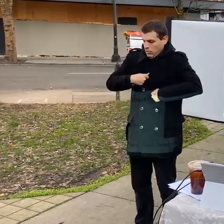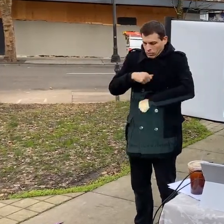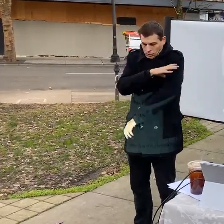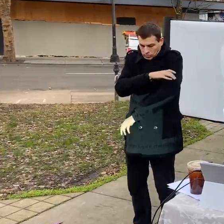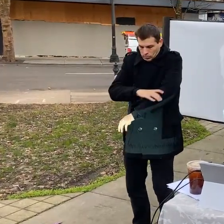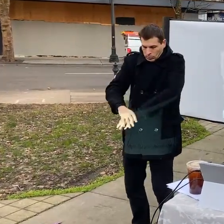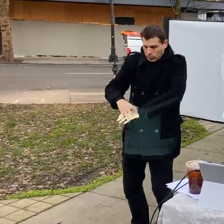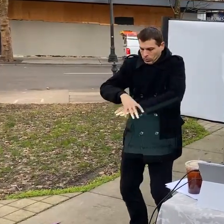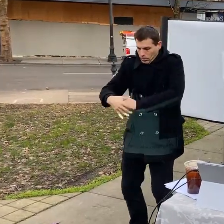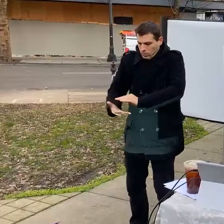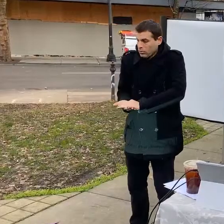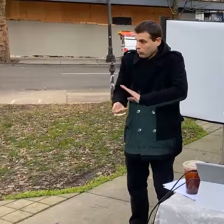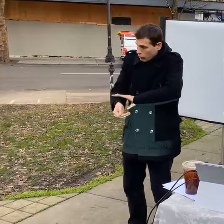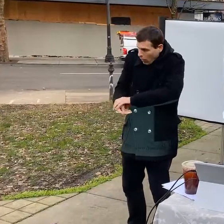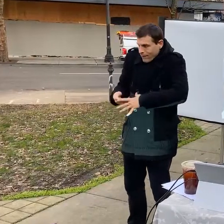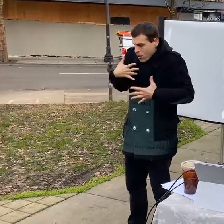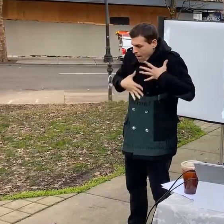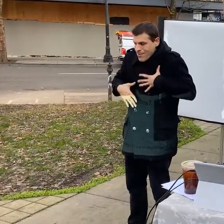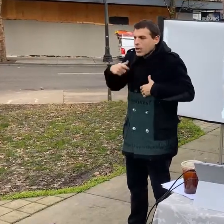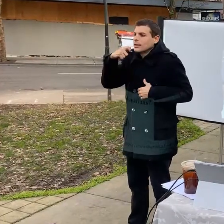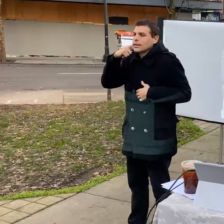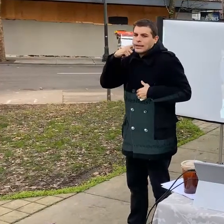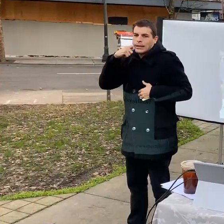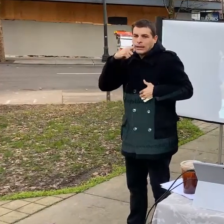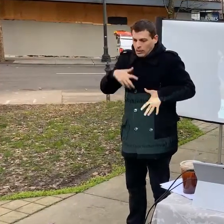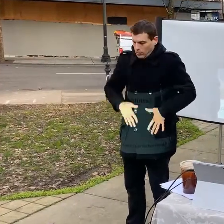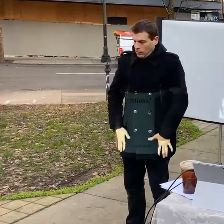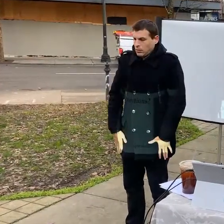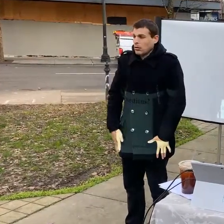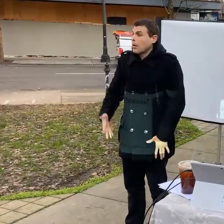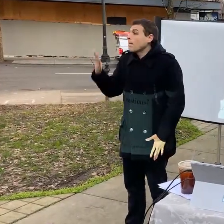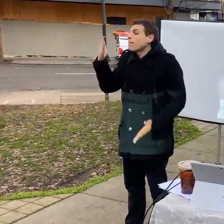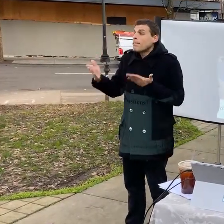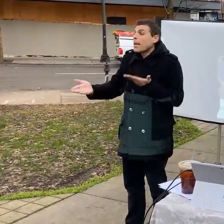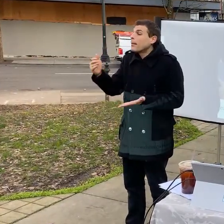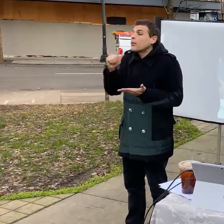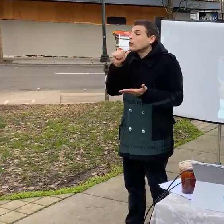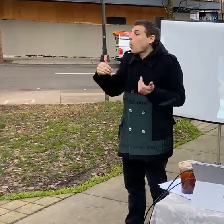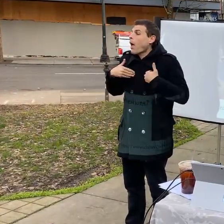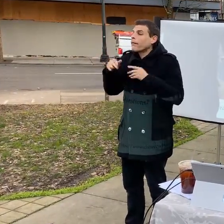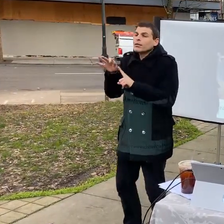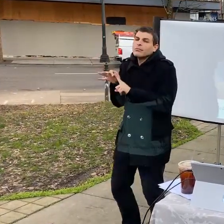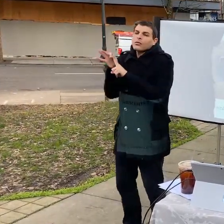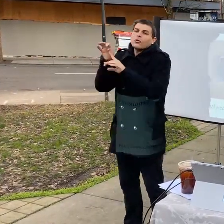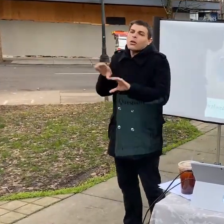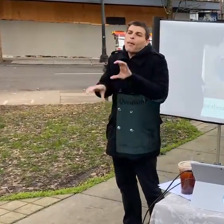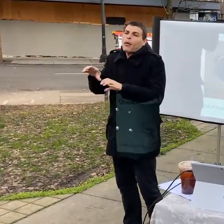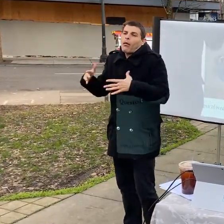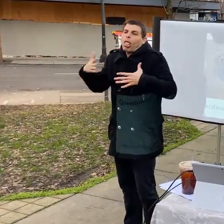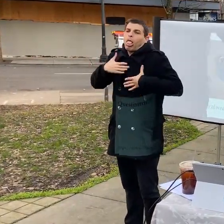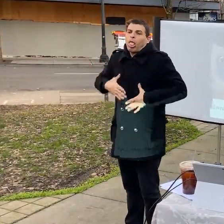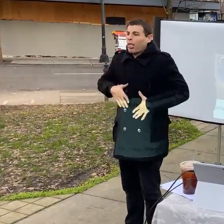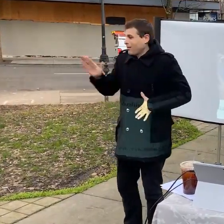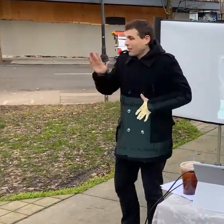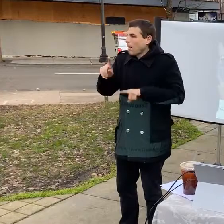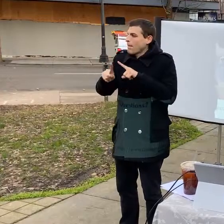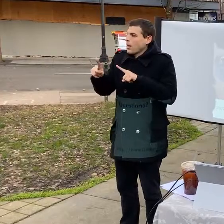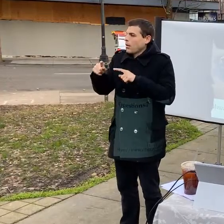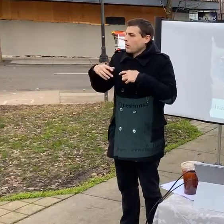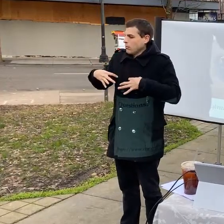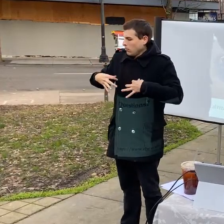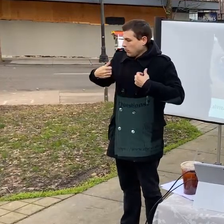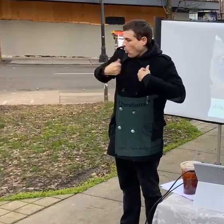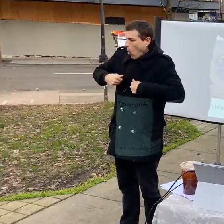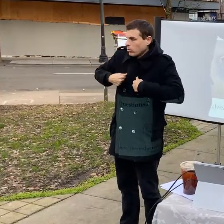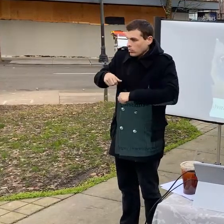have tyvex right like if you have uh like anything it will prevent dermal uptake as much as possible of any of these things we know these